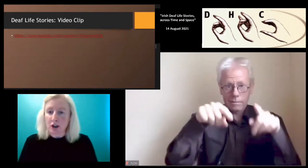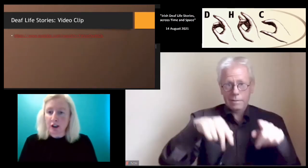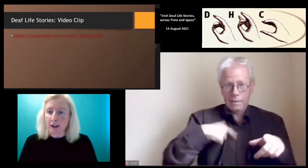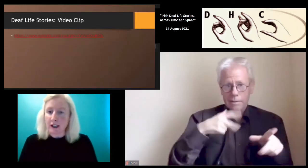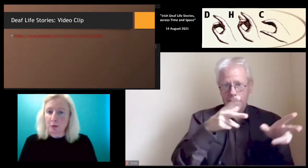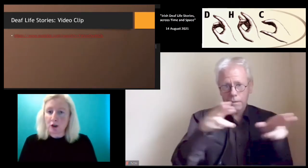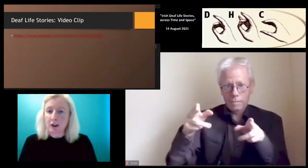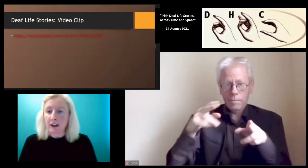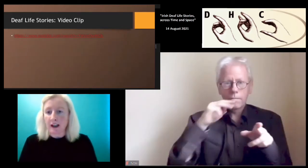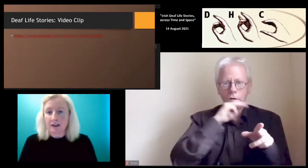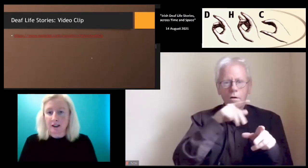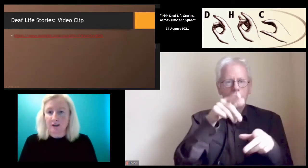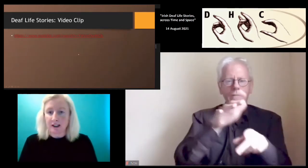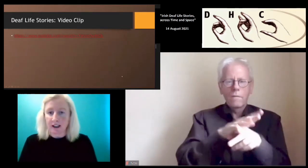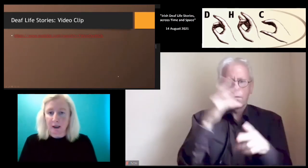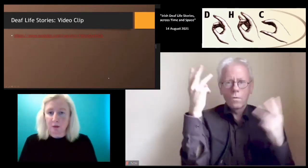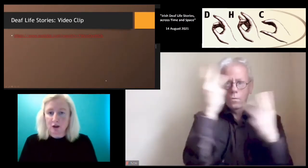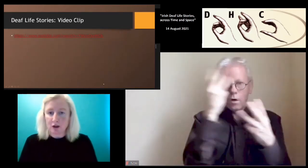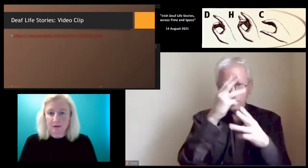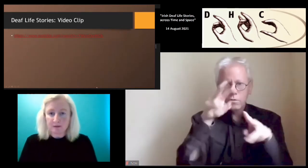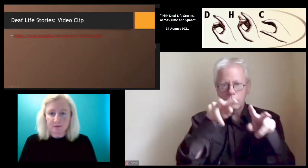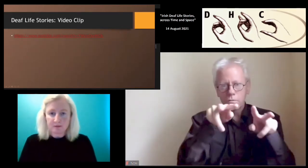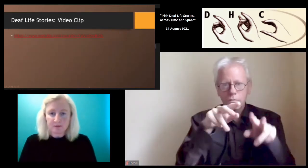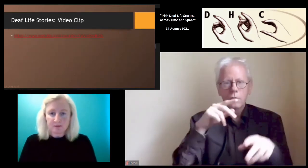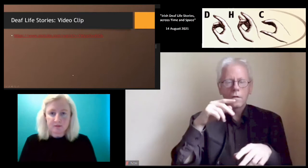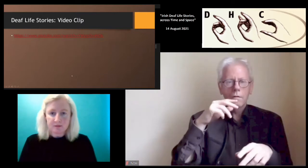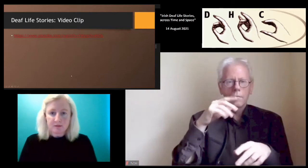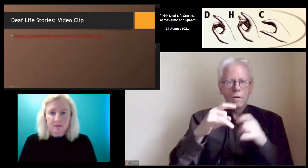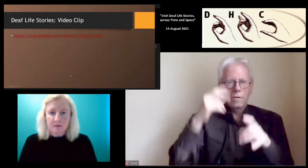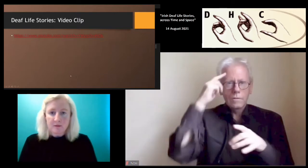through our shared language, that of sign language.